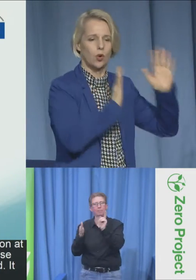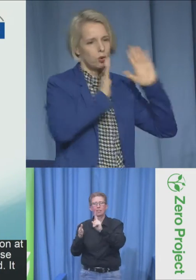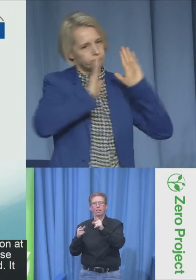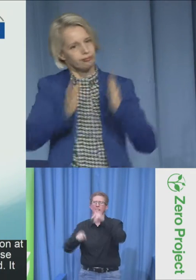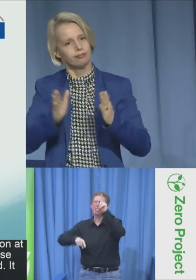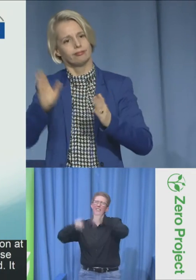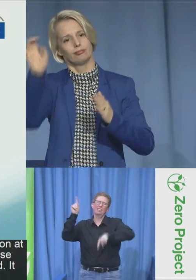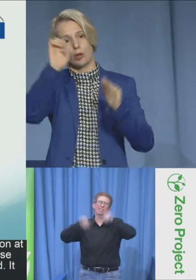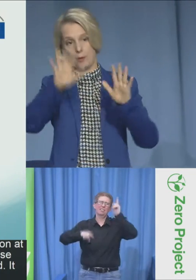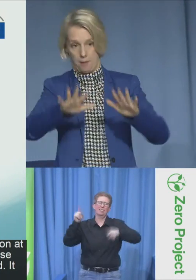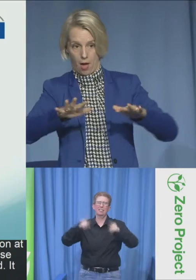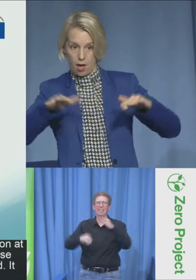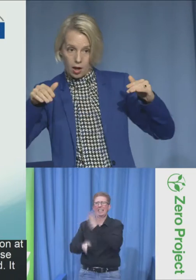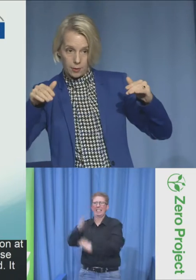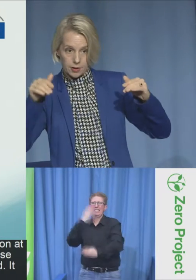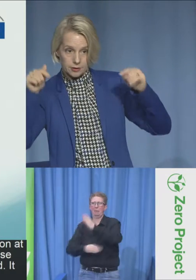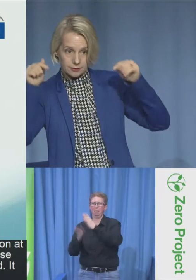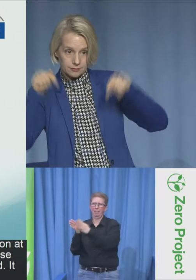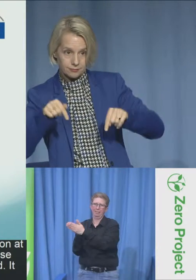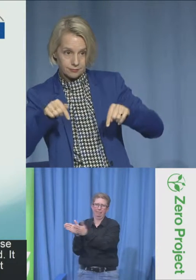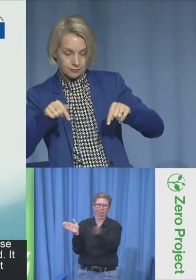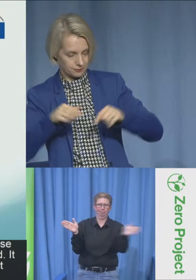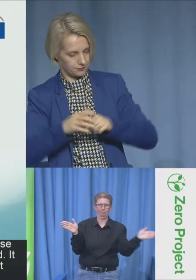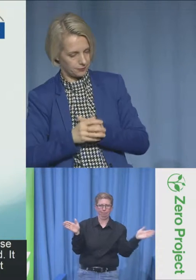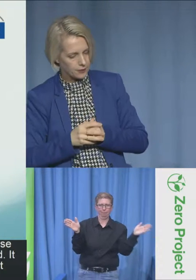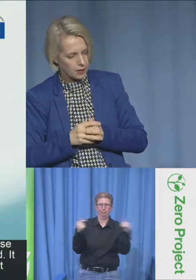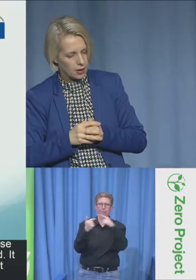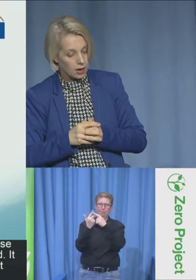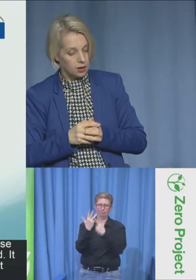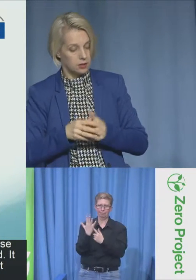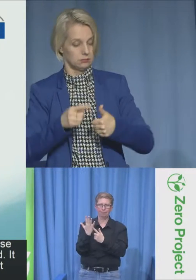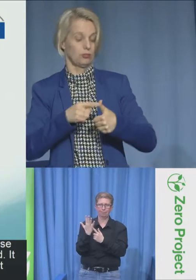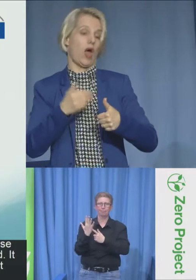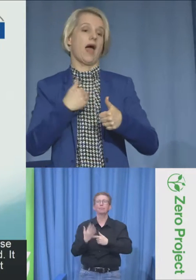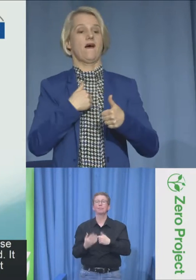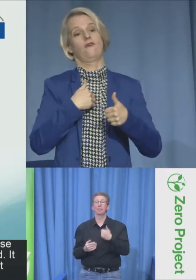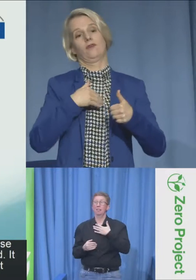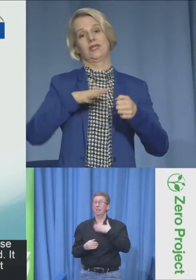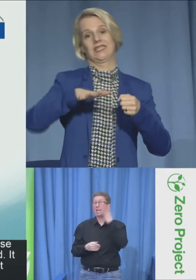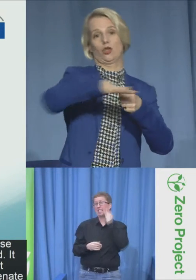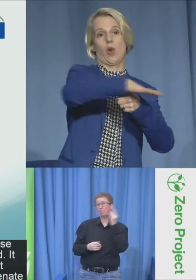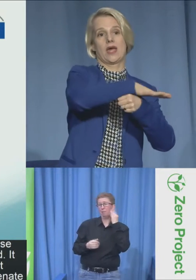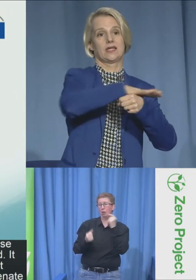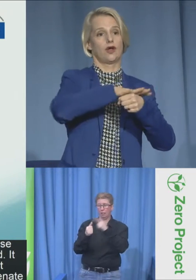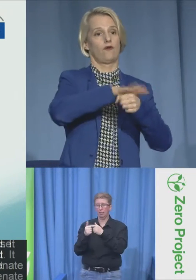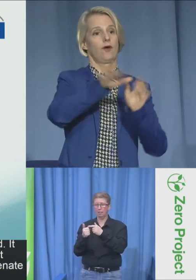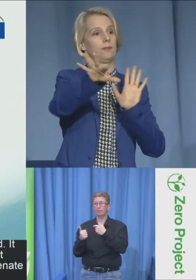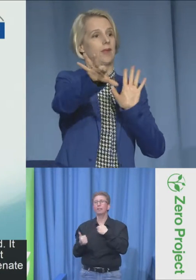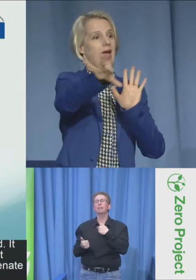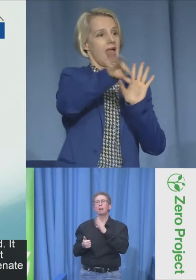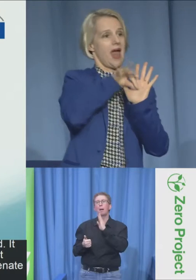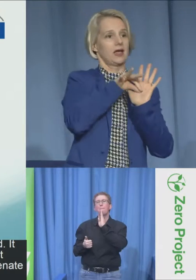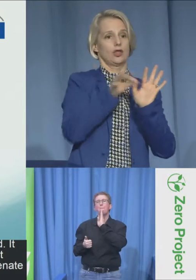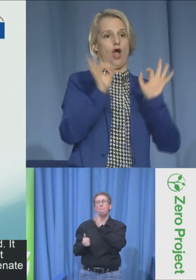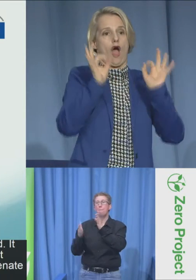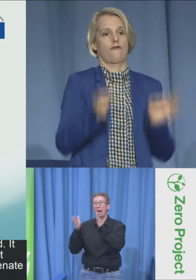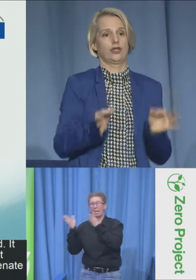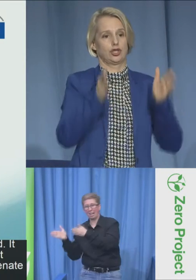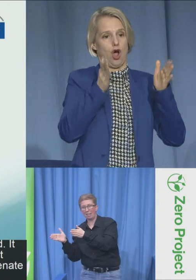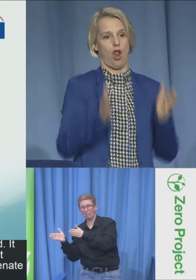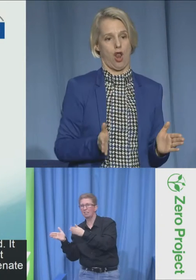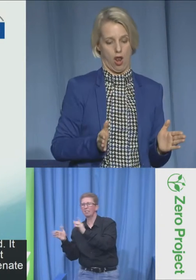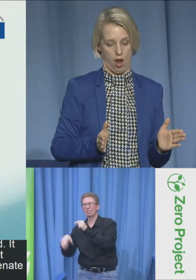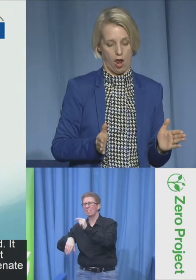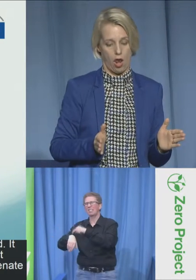experiences at the Belgian senate and the Belgian parliament, so I will just use the current situation in the European parliament.